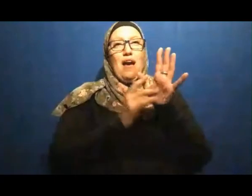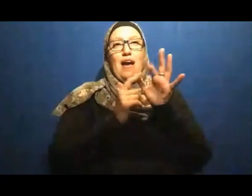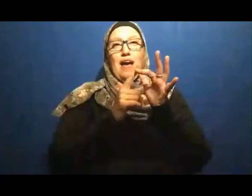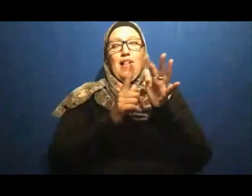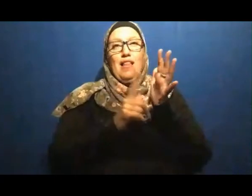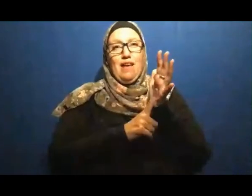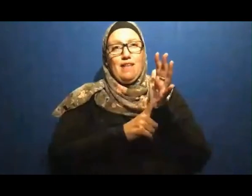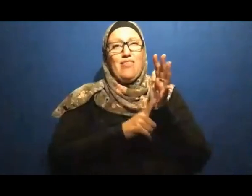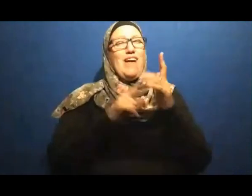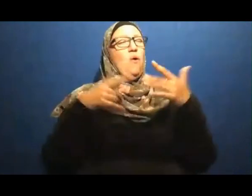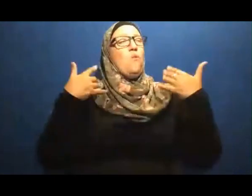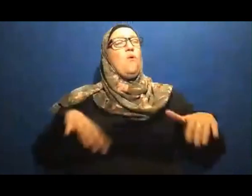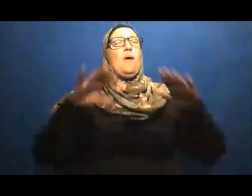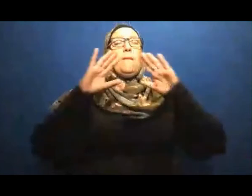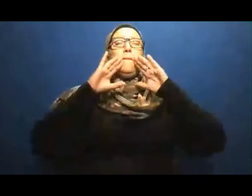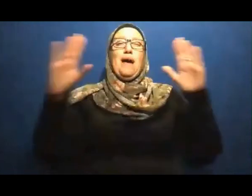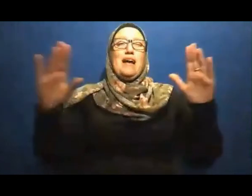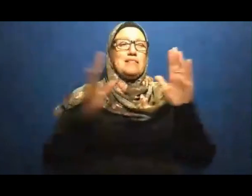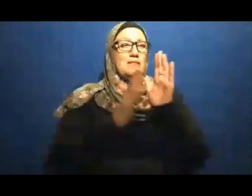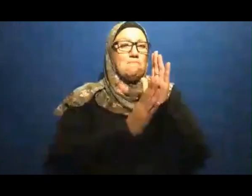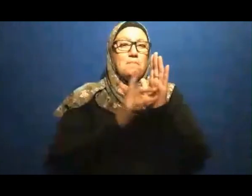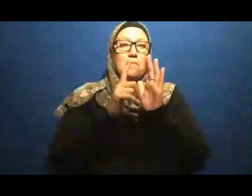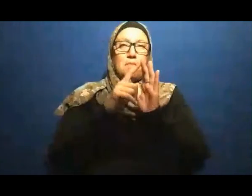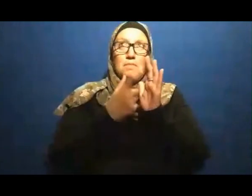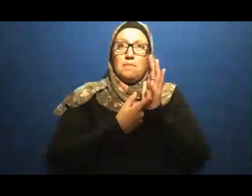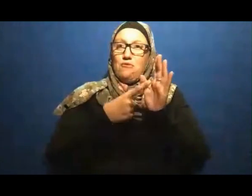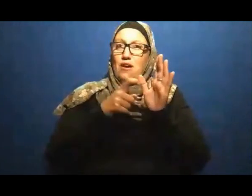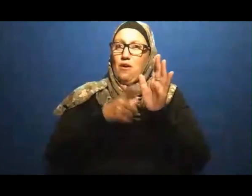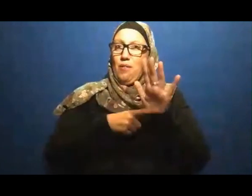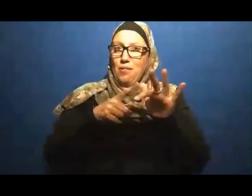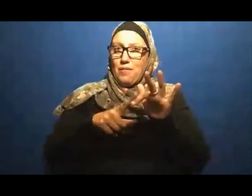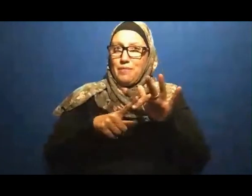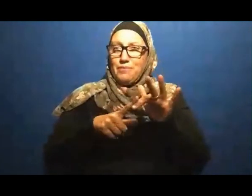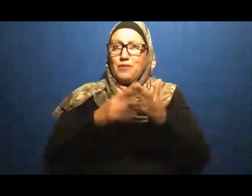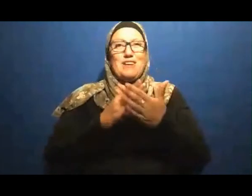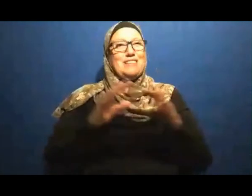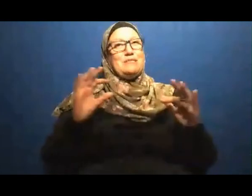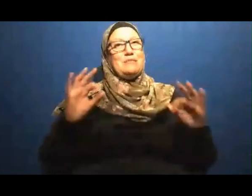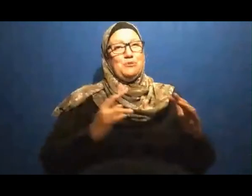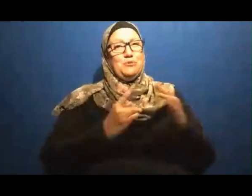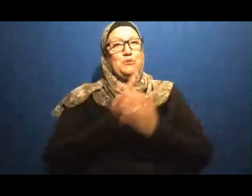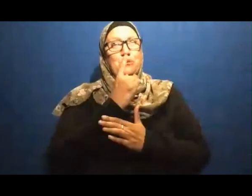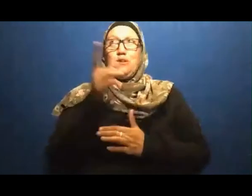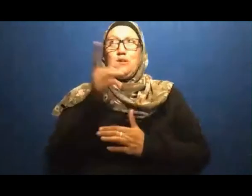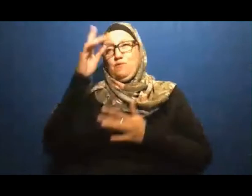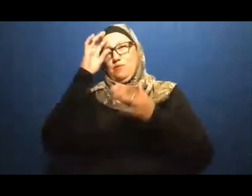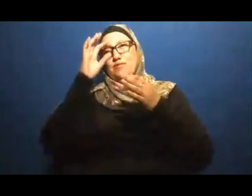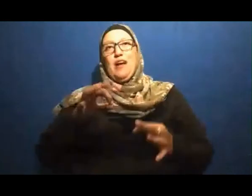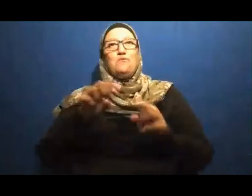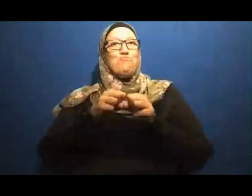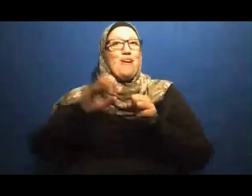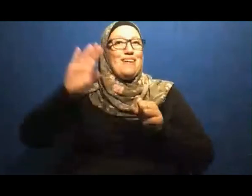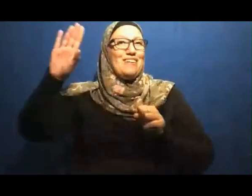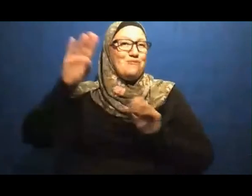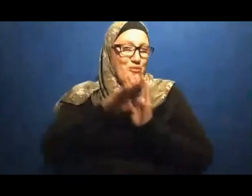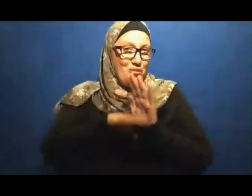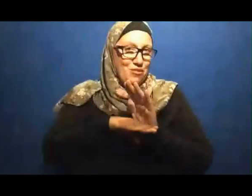Otherwise In Normal Situations We Are Bound To Follow The Rules And The Laws And The Means Provided By God